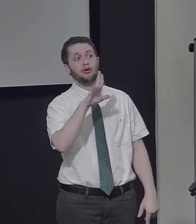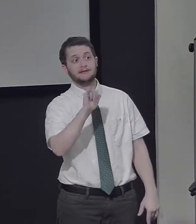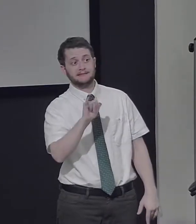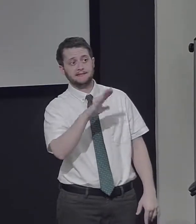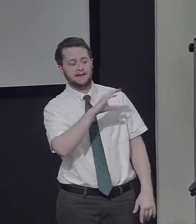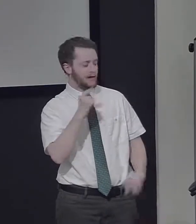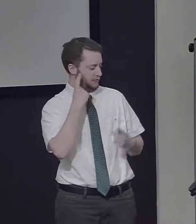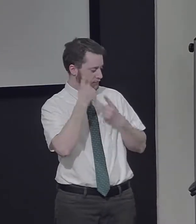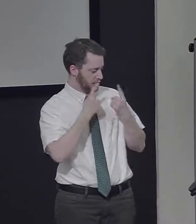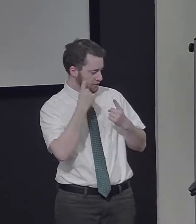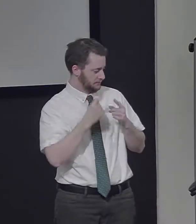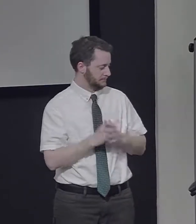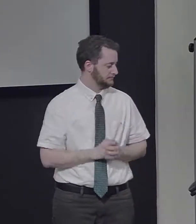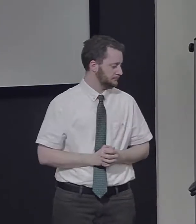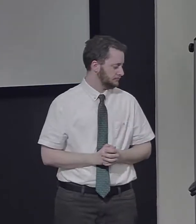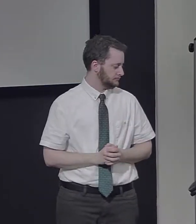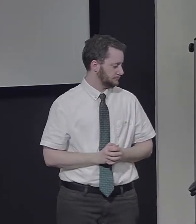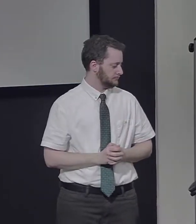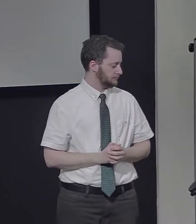of language, numeracy, and thought.